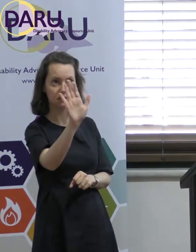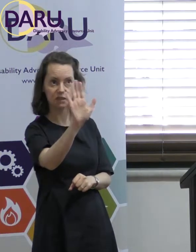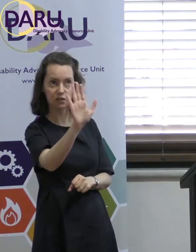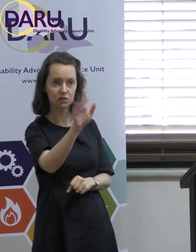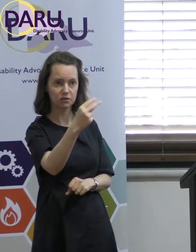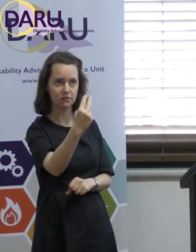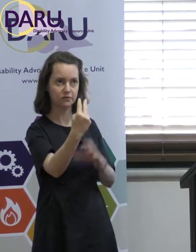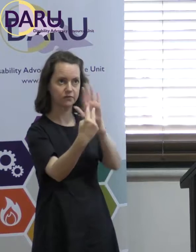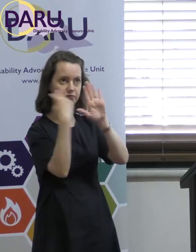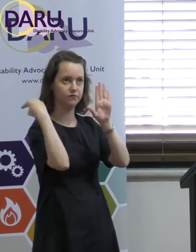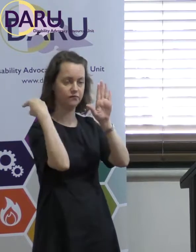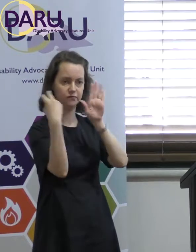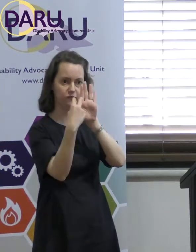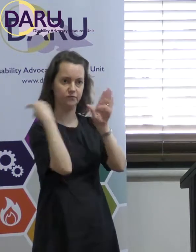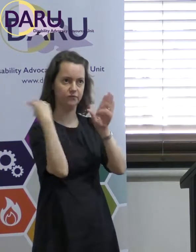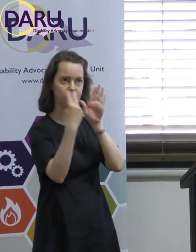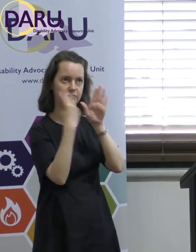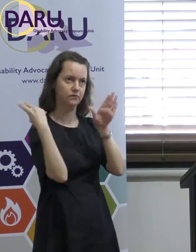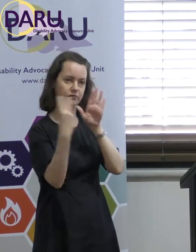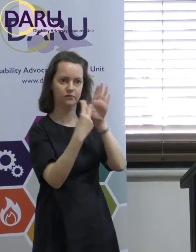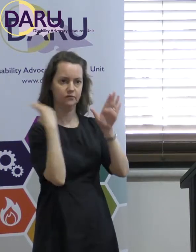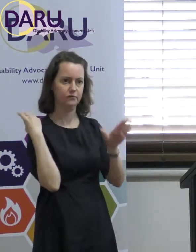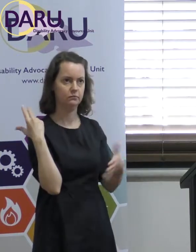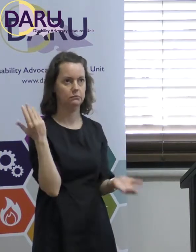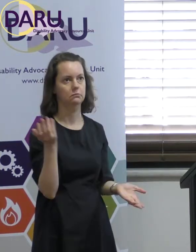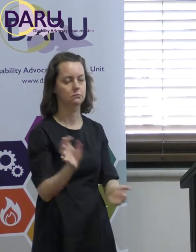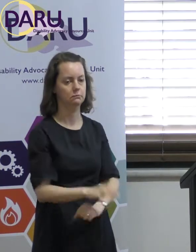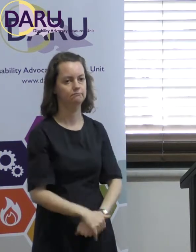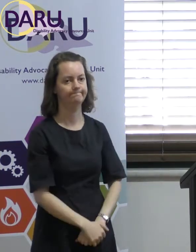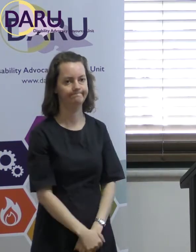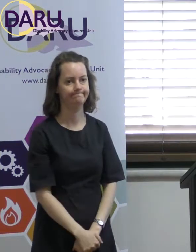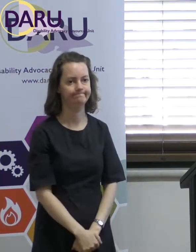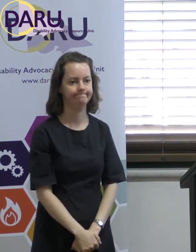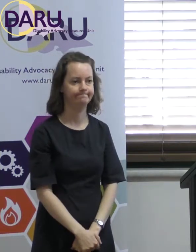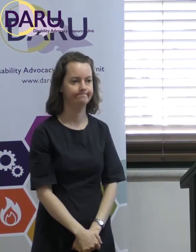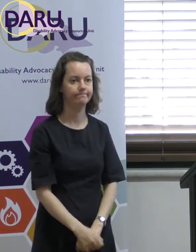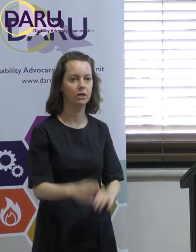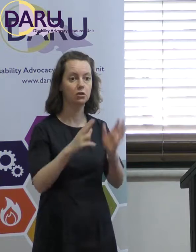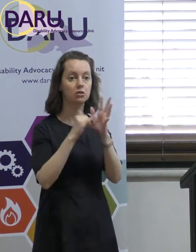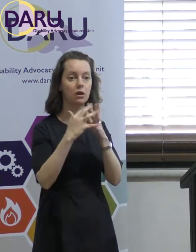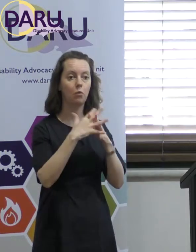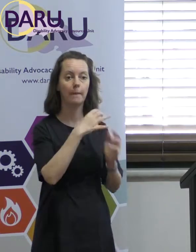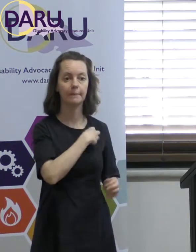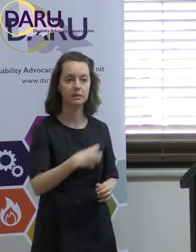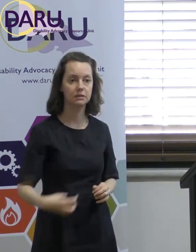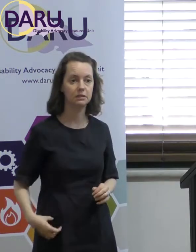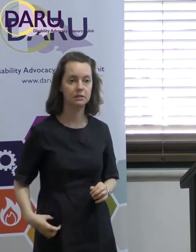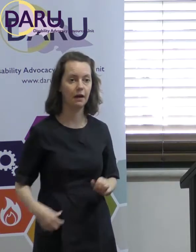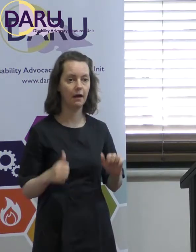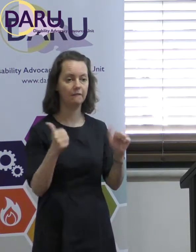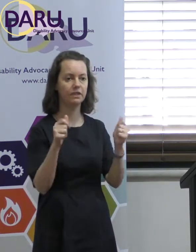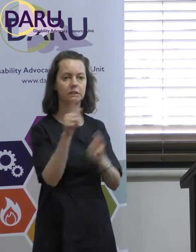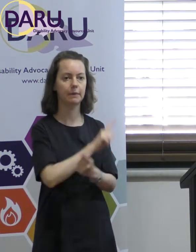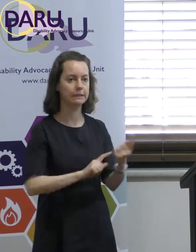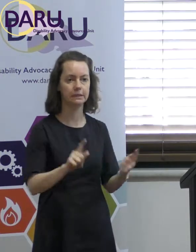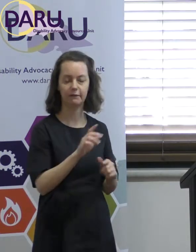if you can't get at the people that you want to advocate to. So, the New South Wales Minister has stopped meeting with any